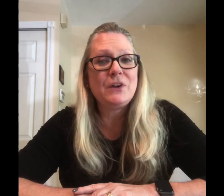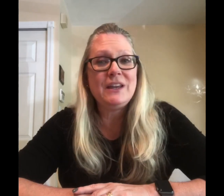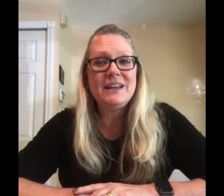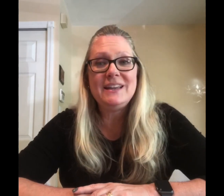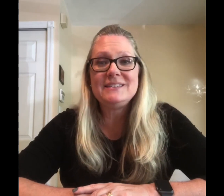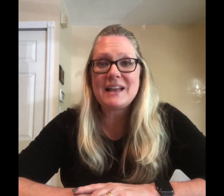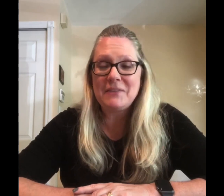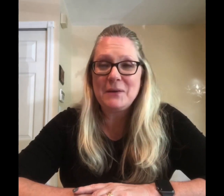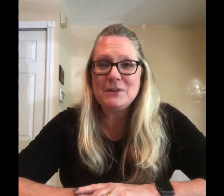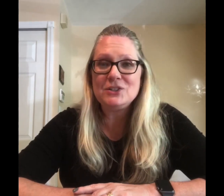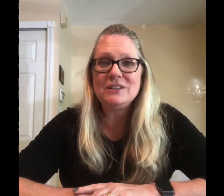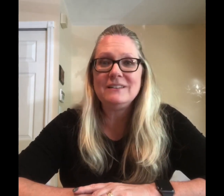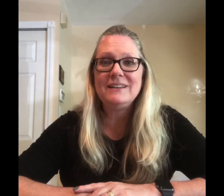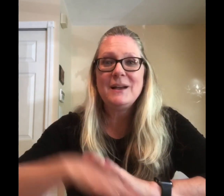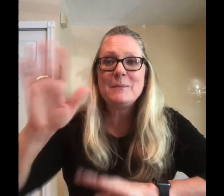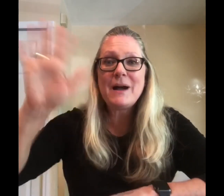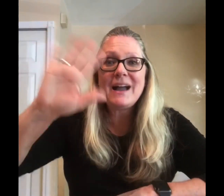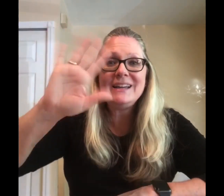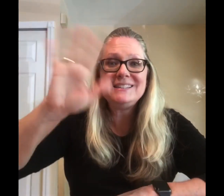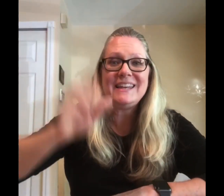in sign language bye take care